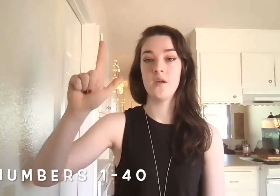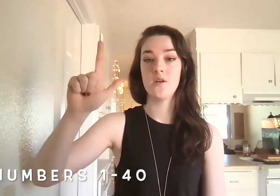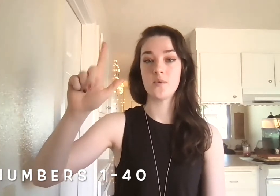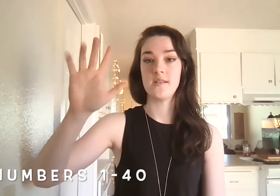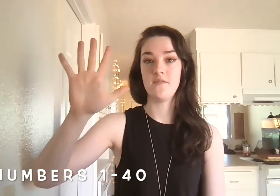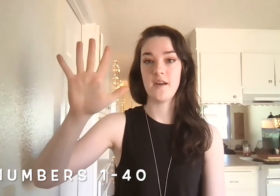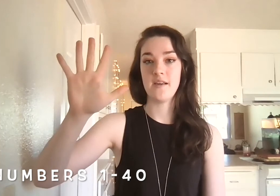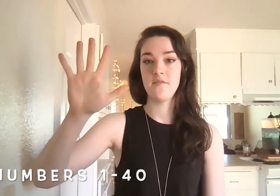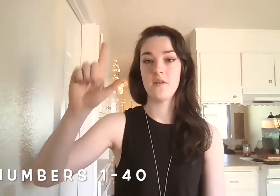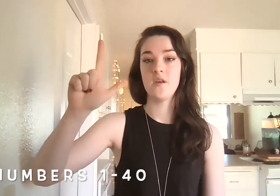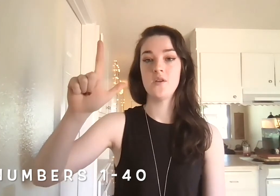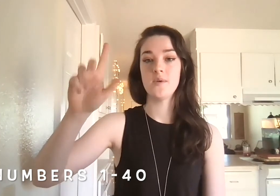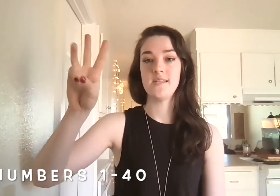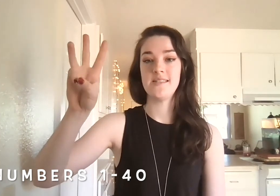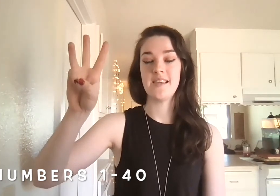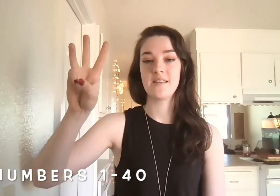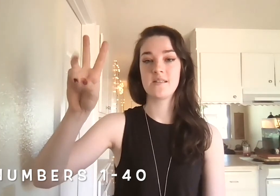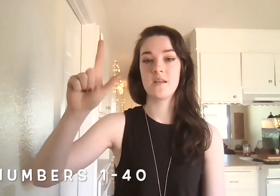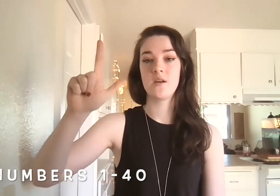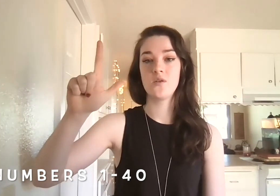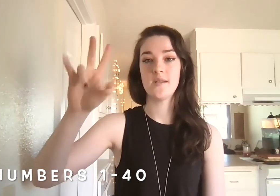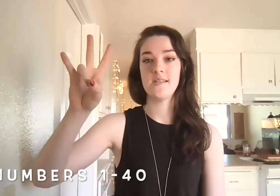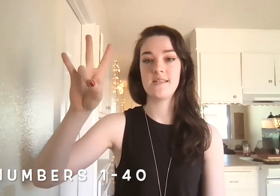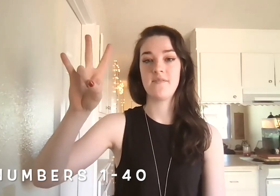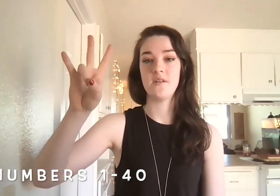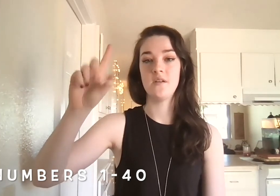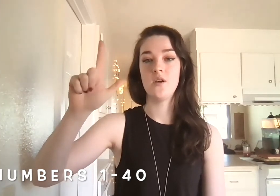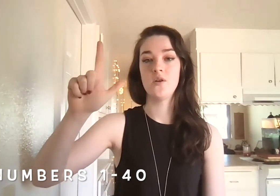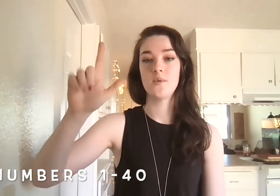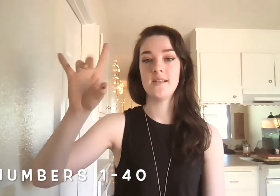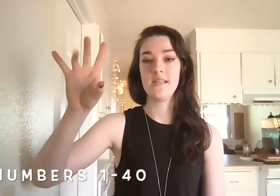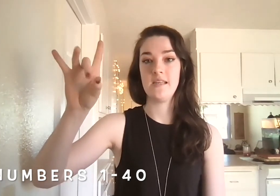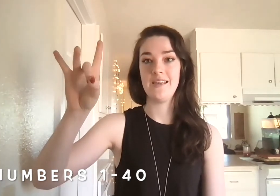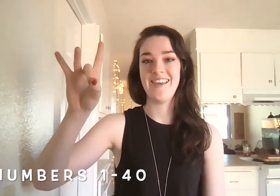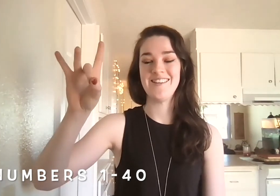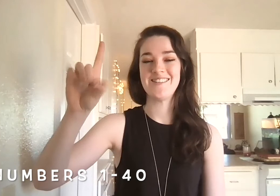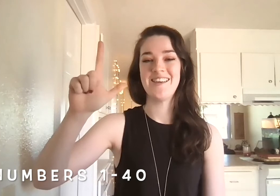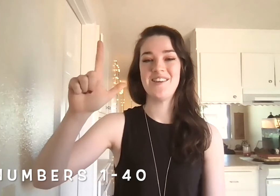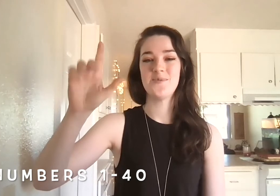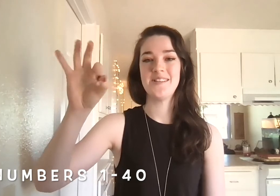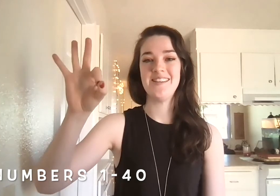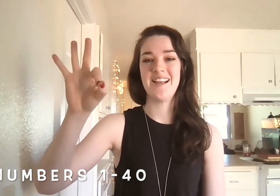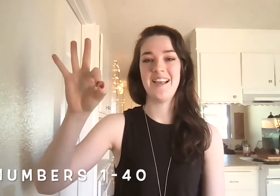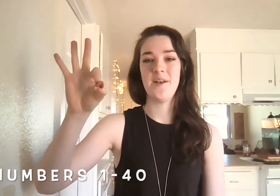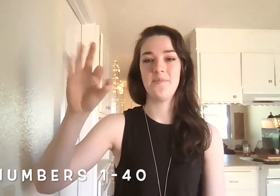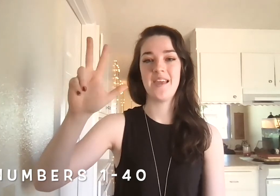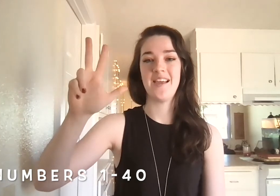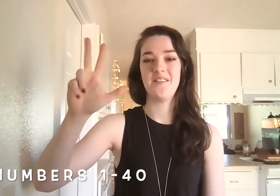25, 26, 27, 28, 29, and 30. And